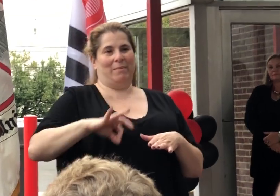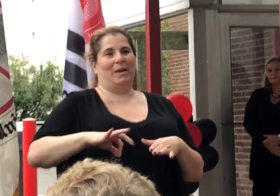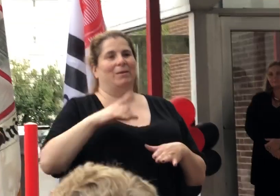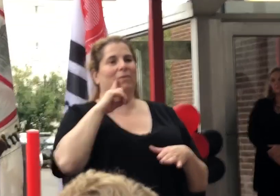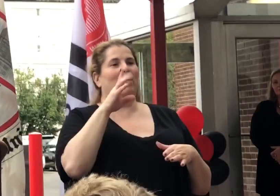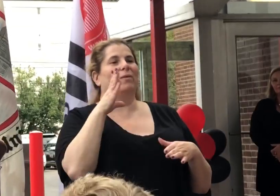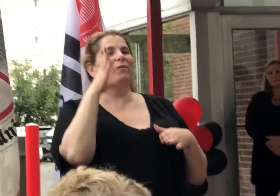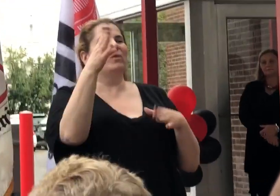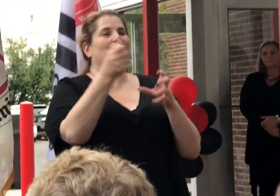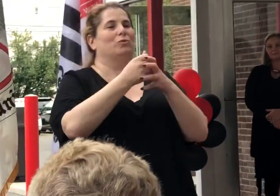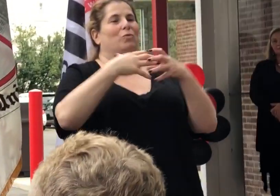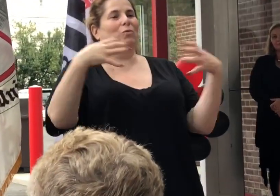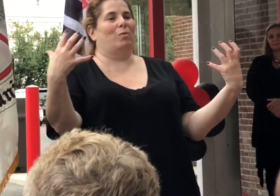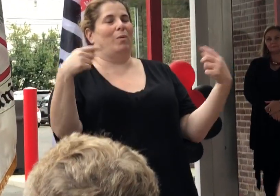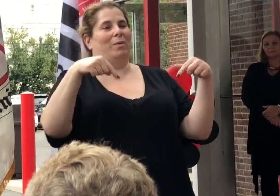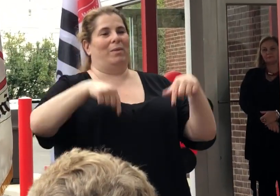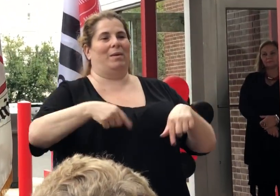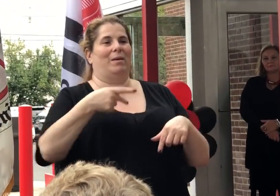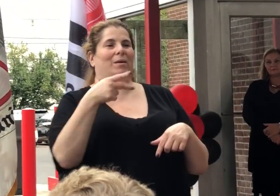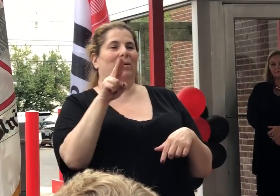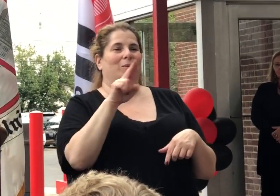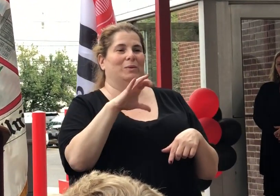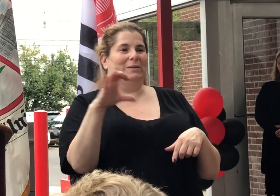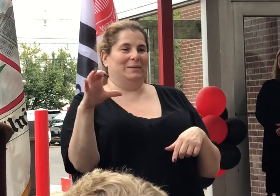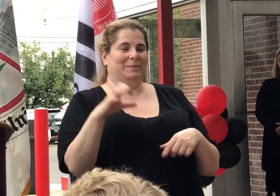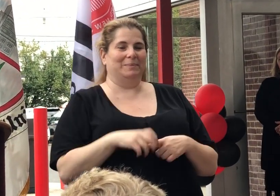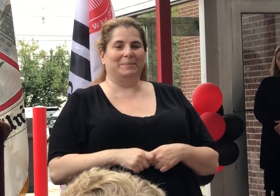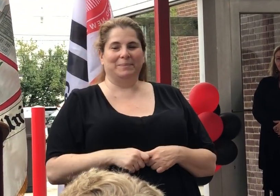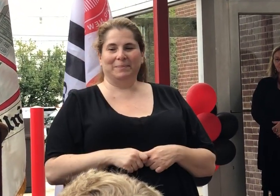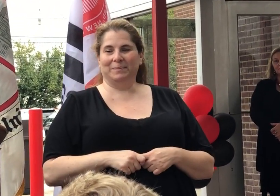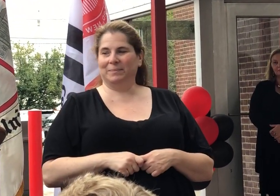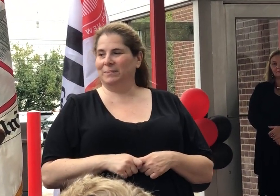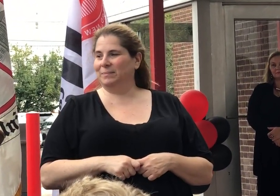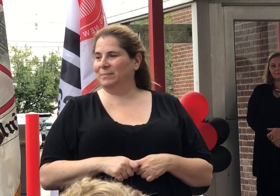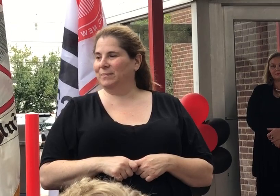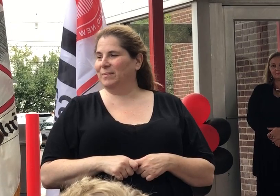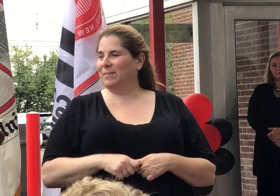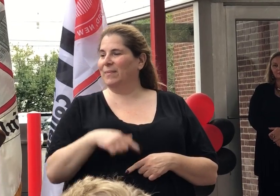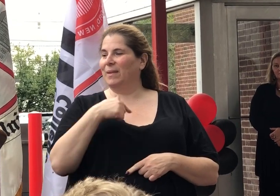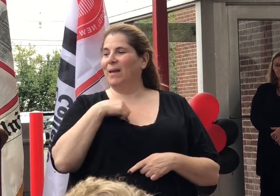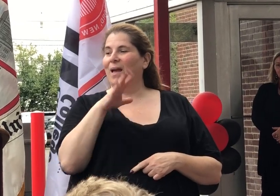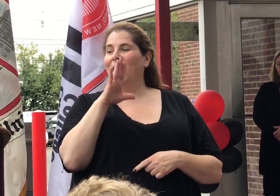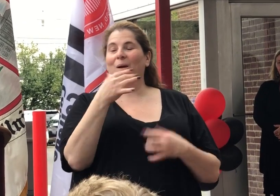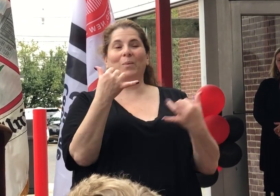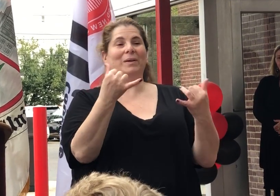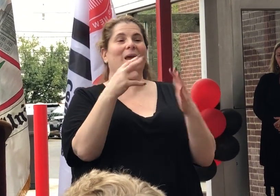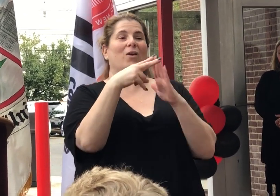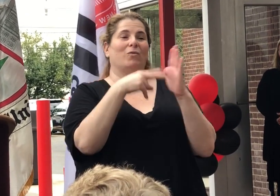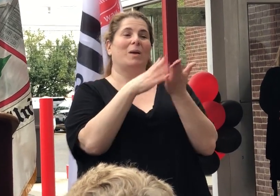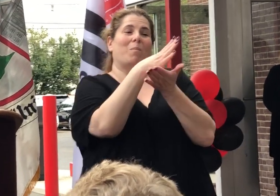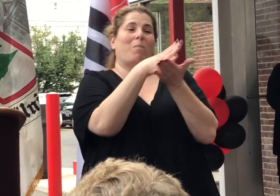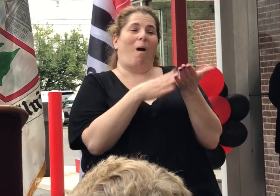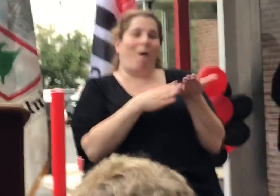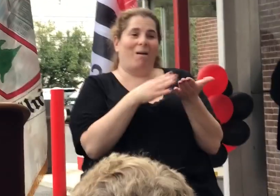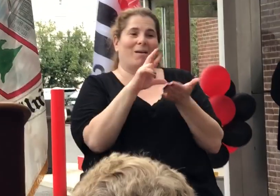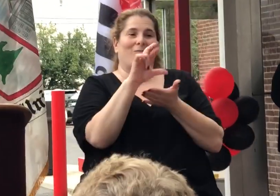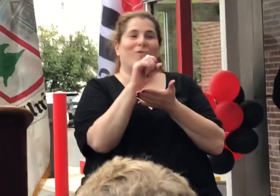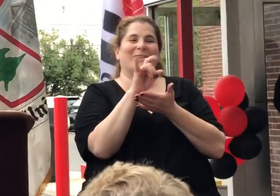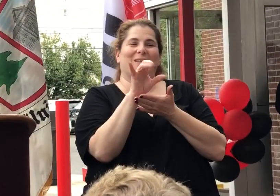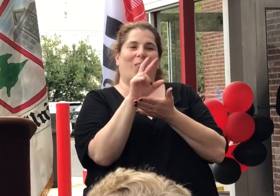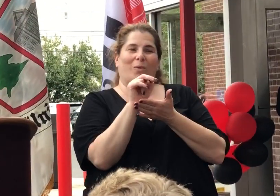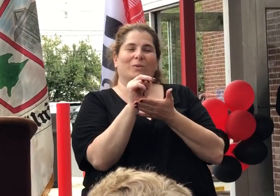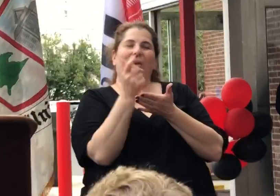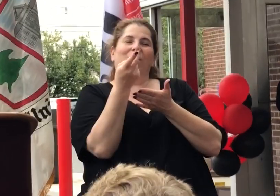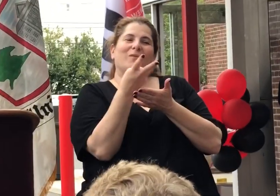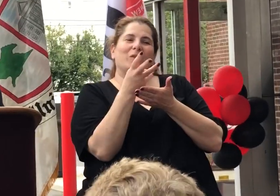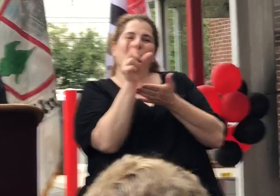future growth here at Union County College. I will now read part of the resolution. I'm going to